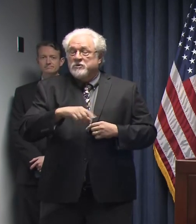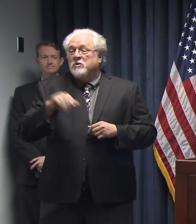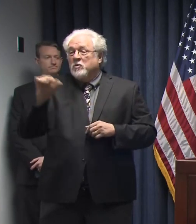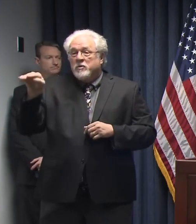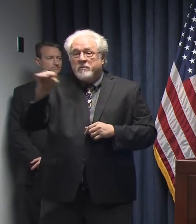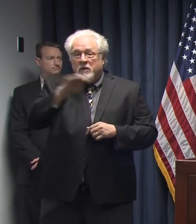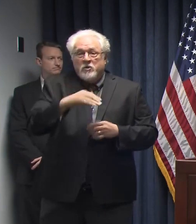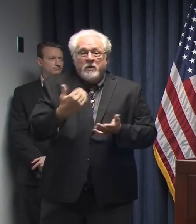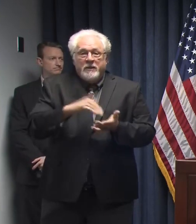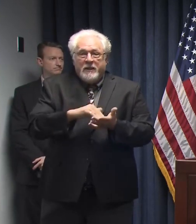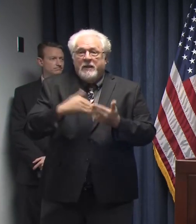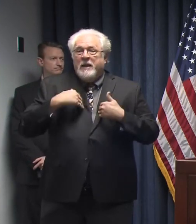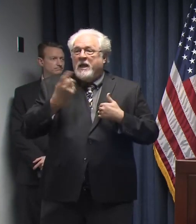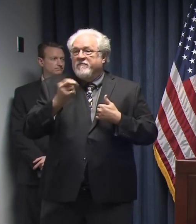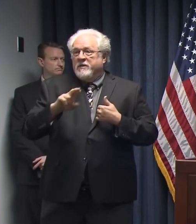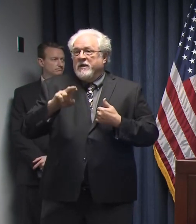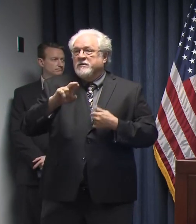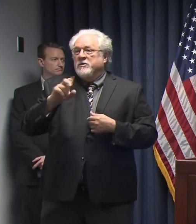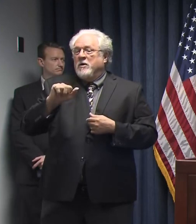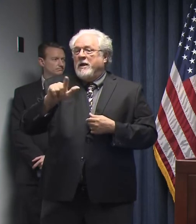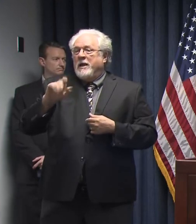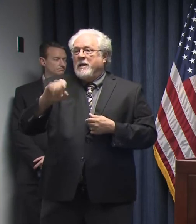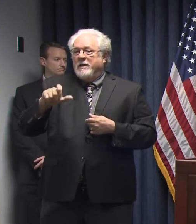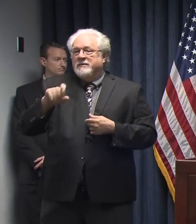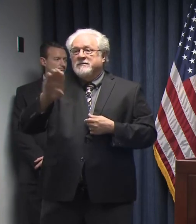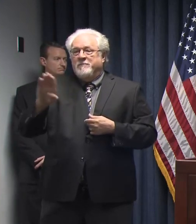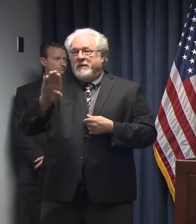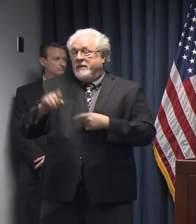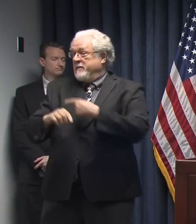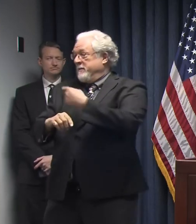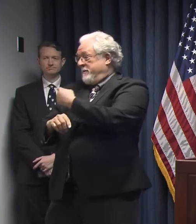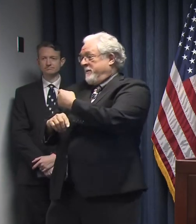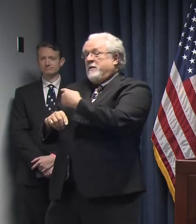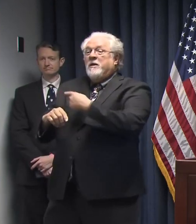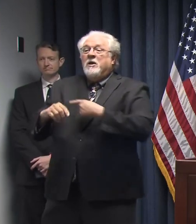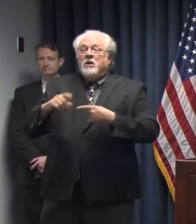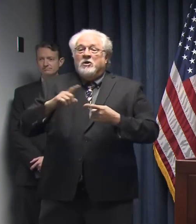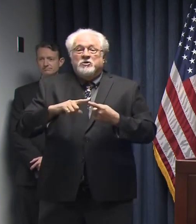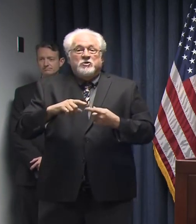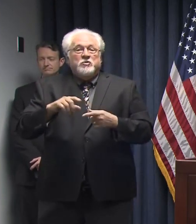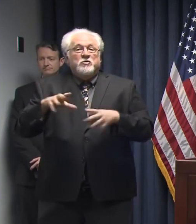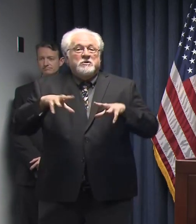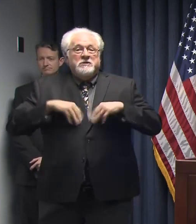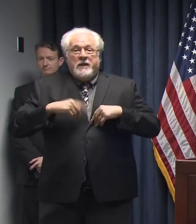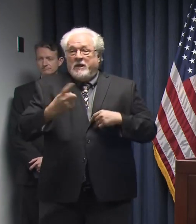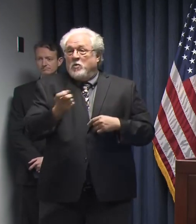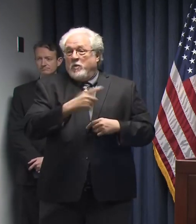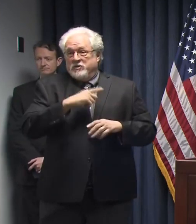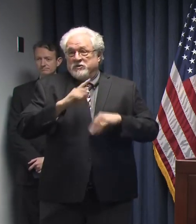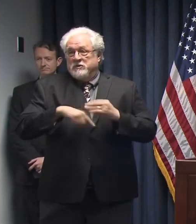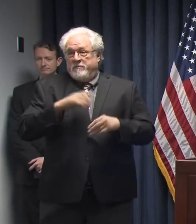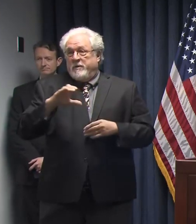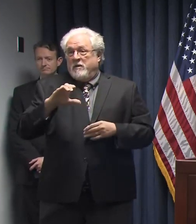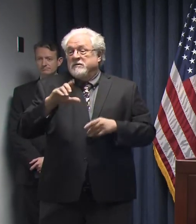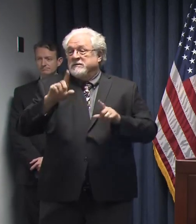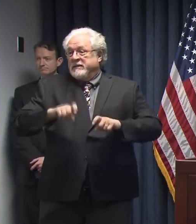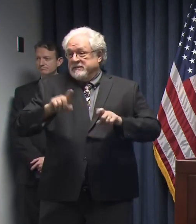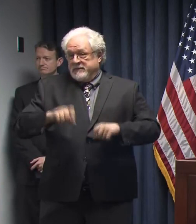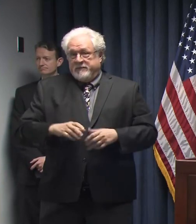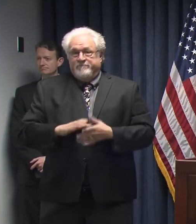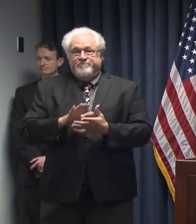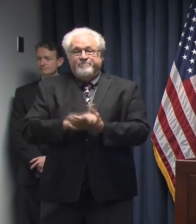you that, again, I have Dr. Alex Beah here from the Department of Health to take any questions specifically related to testing.